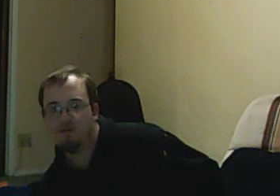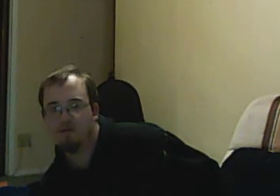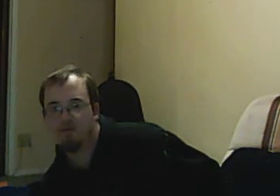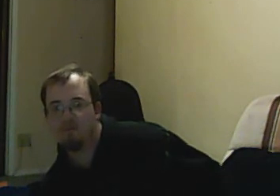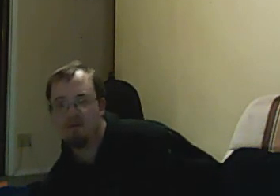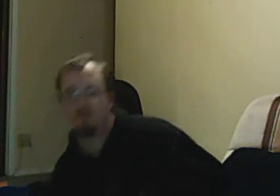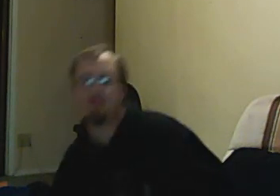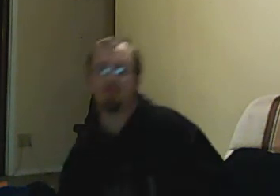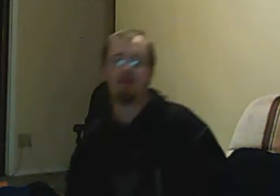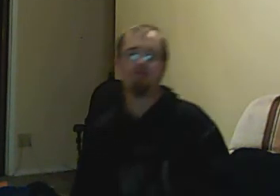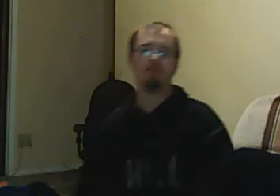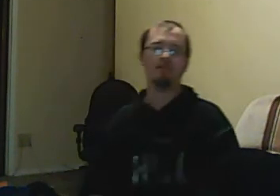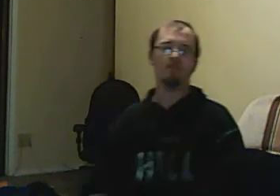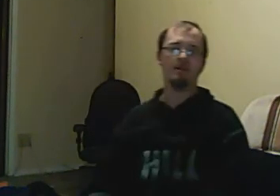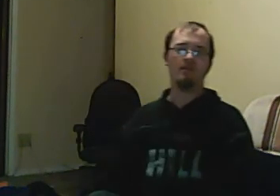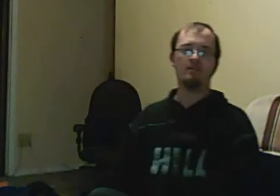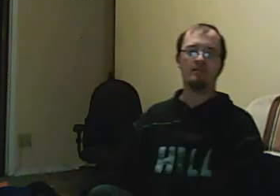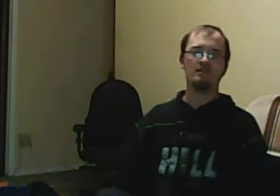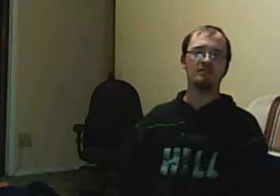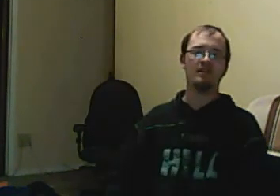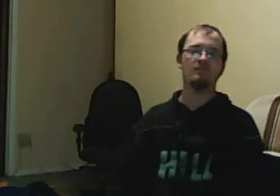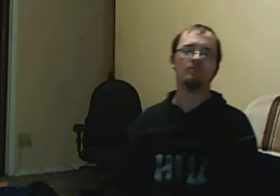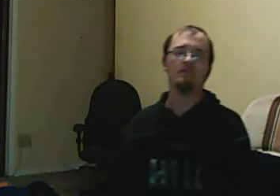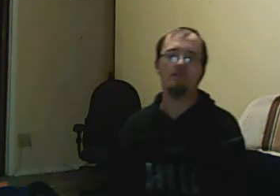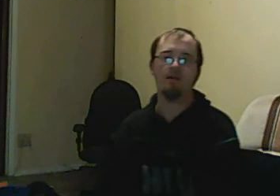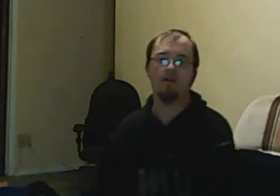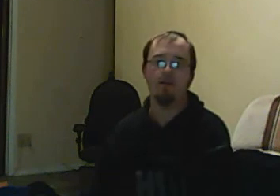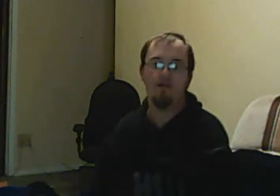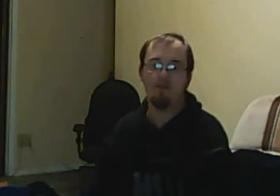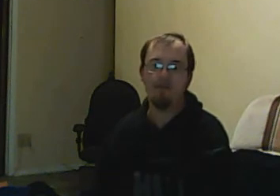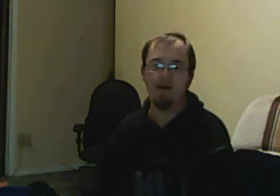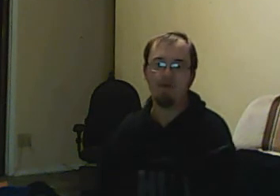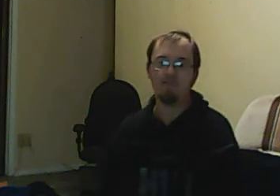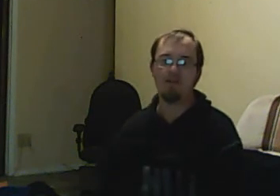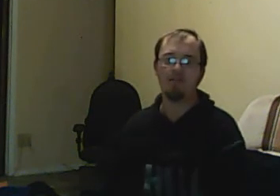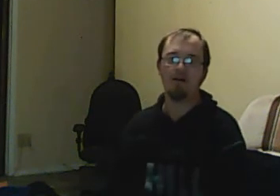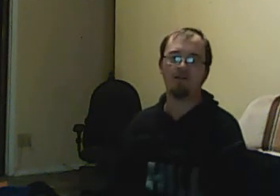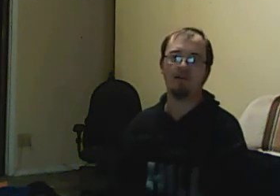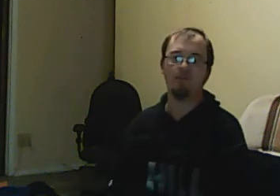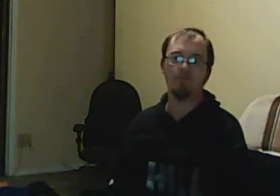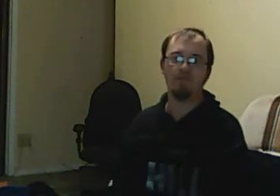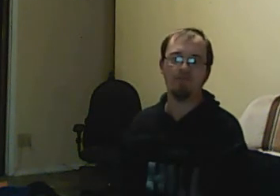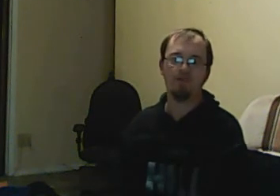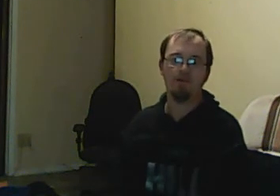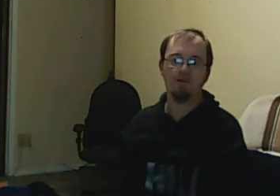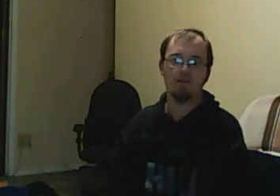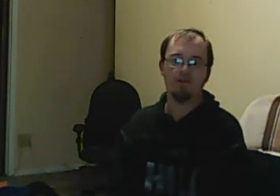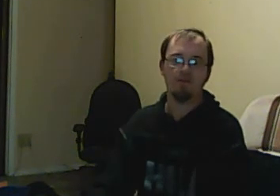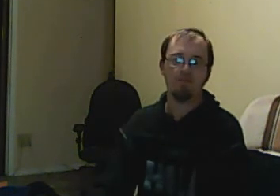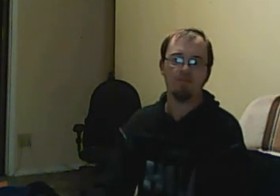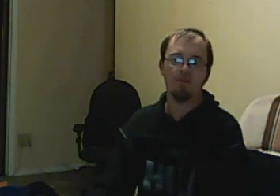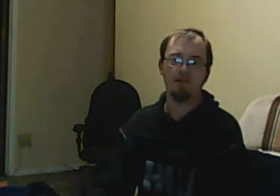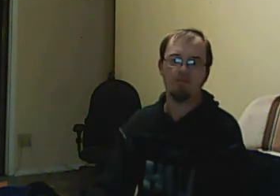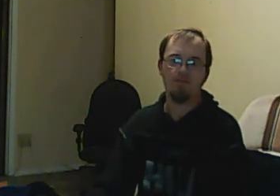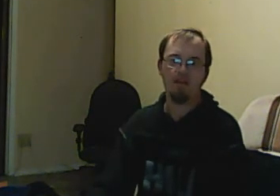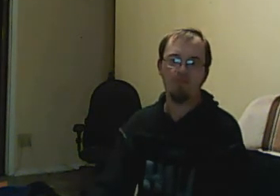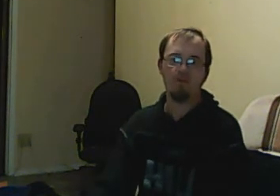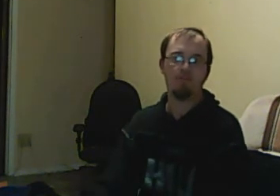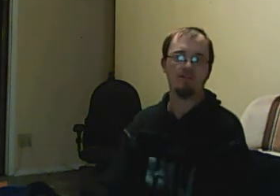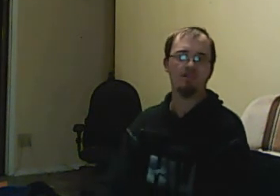So basically, Efron goes, it was such sensitive material. The topics this arc dealt with was needed preparation.